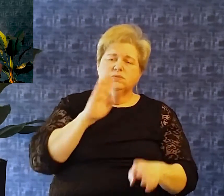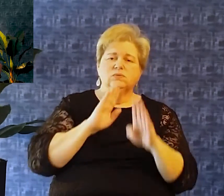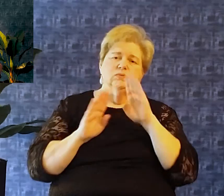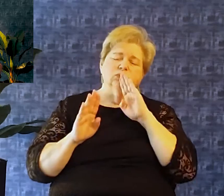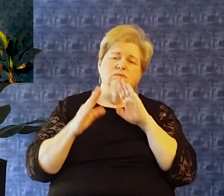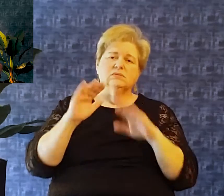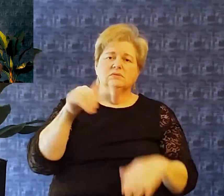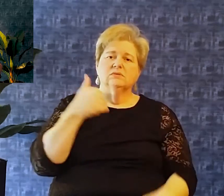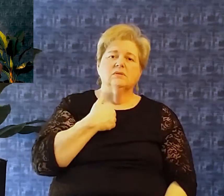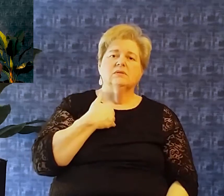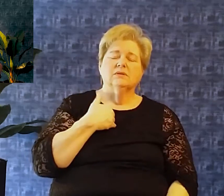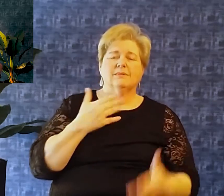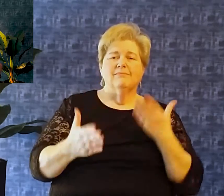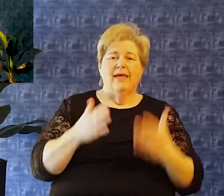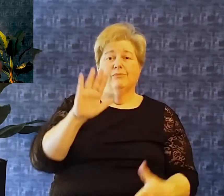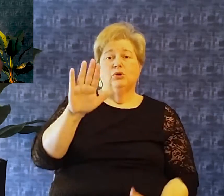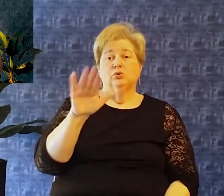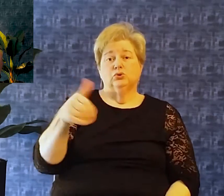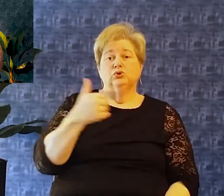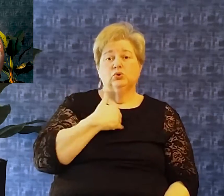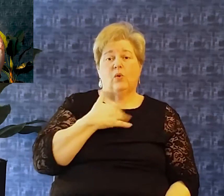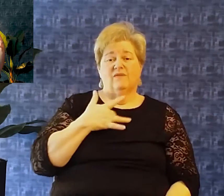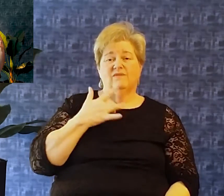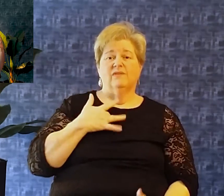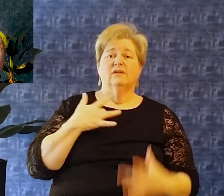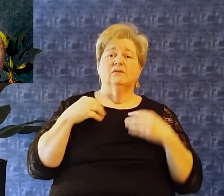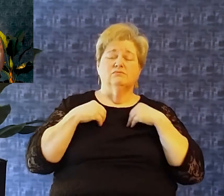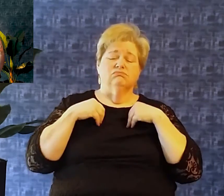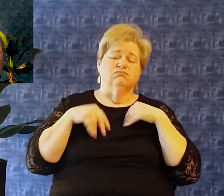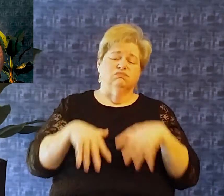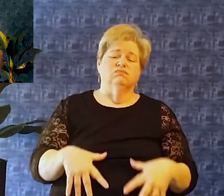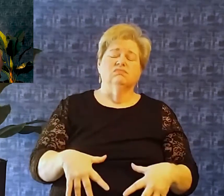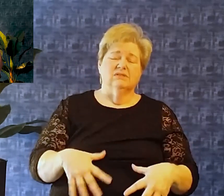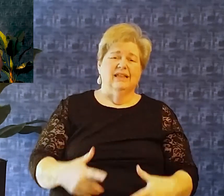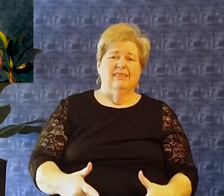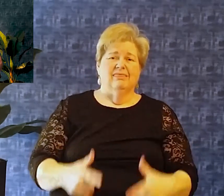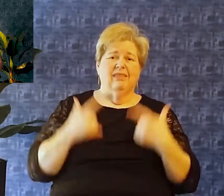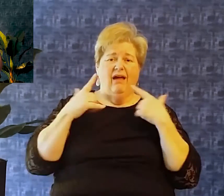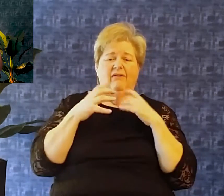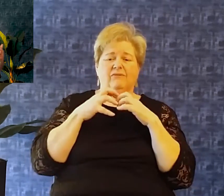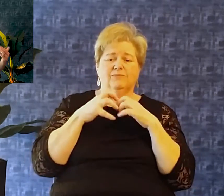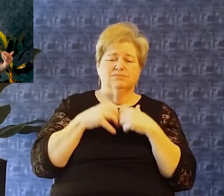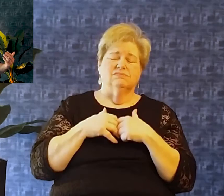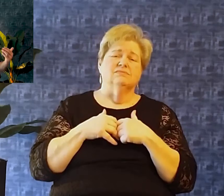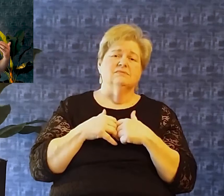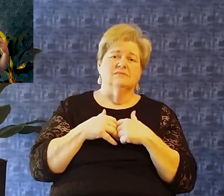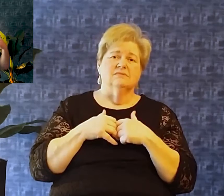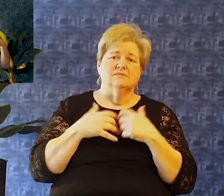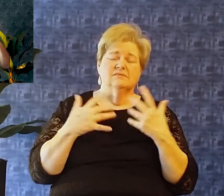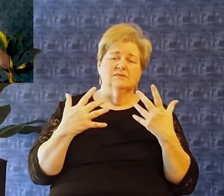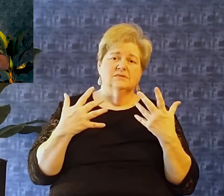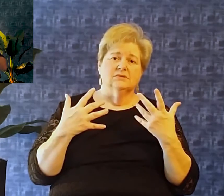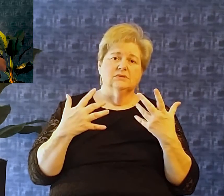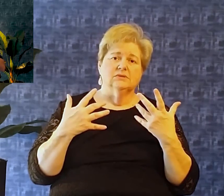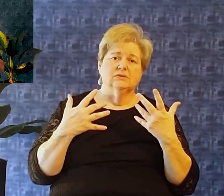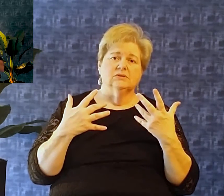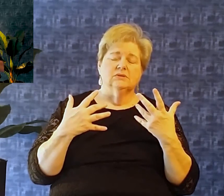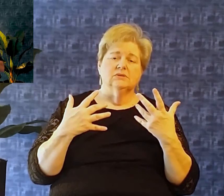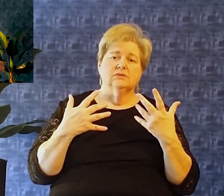Your soul may be Almost on the verge Of despair You may feel like Your life is collapsing Around